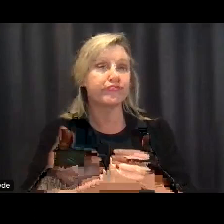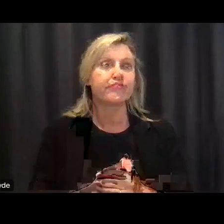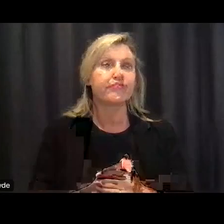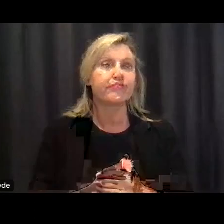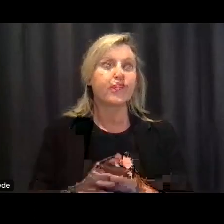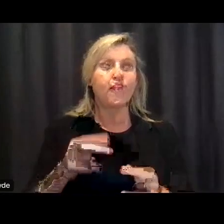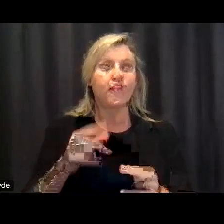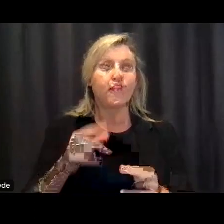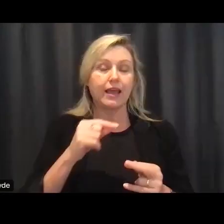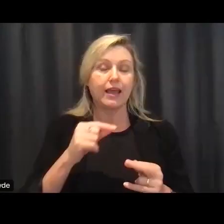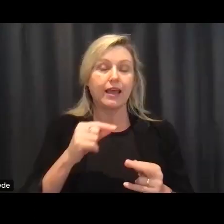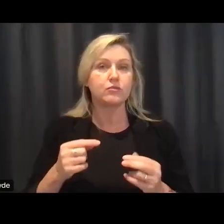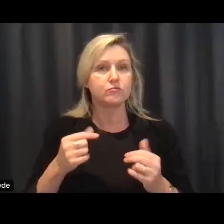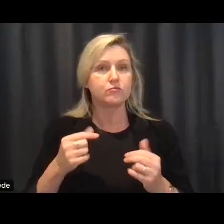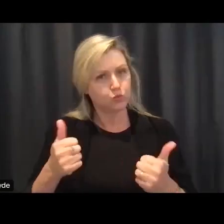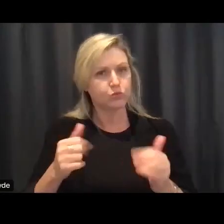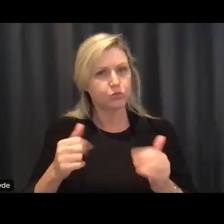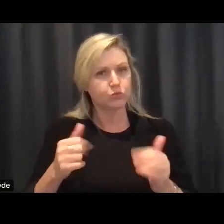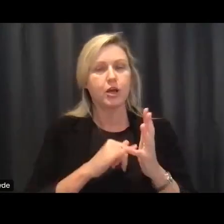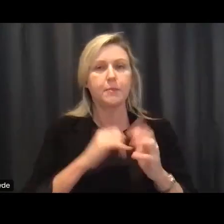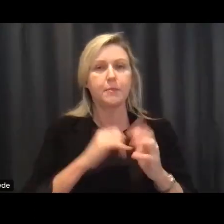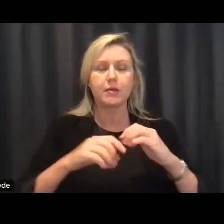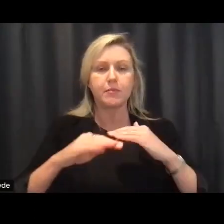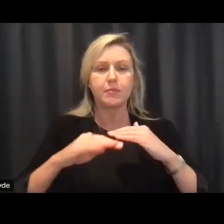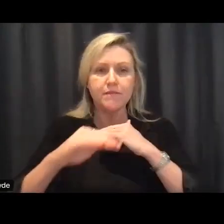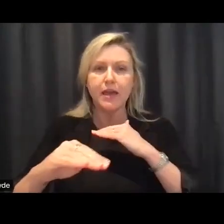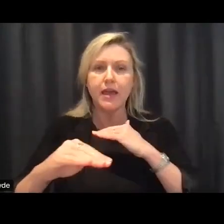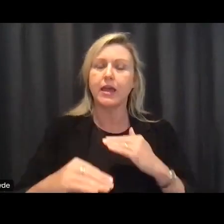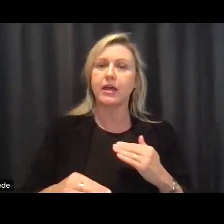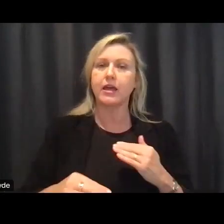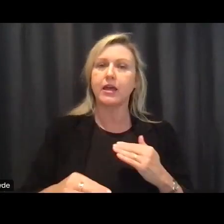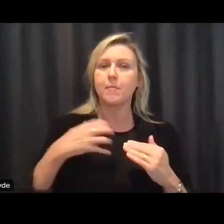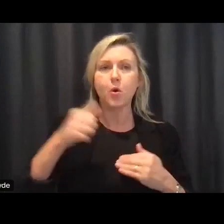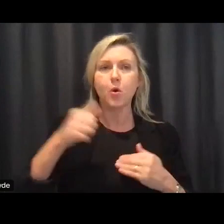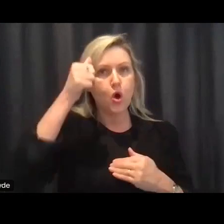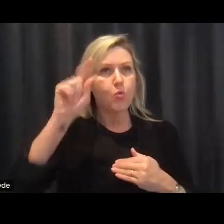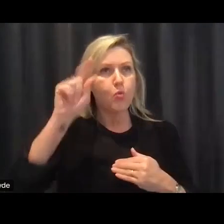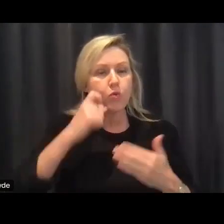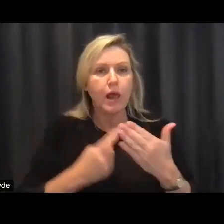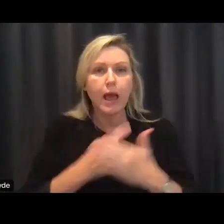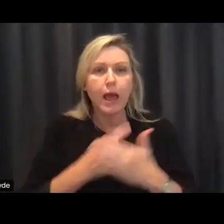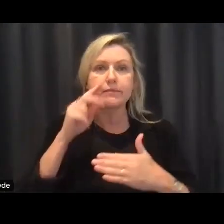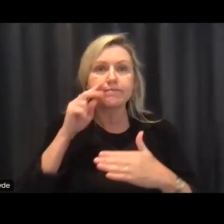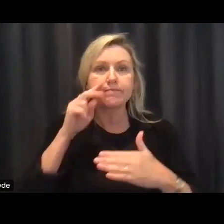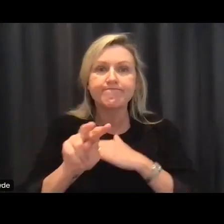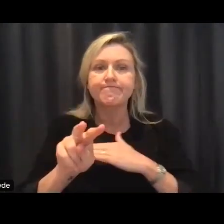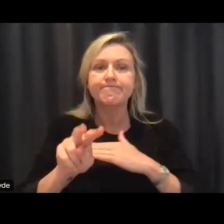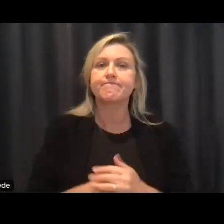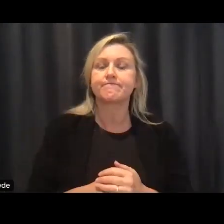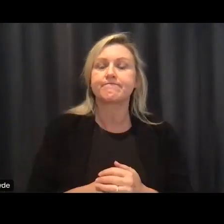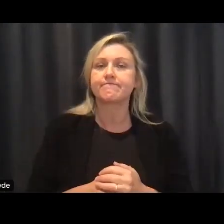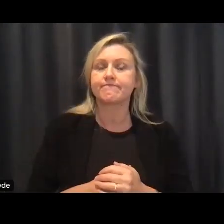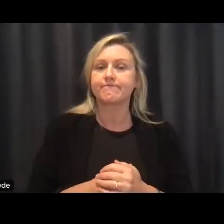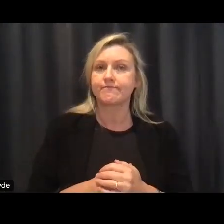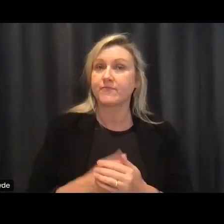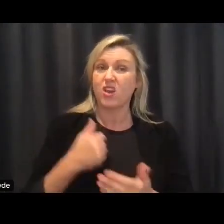fairer more predictable you know i i i really hope in my heart that